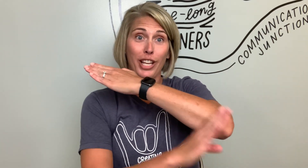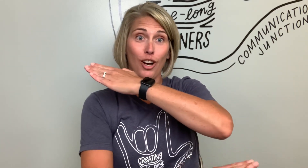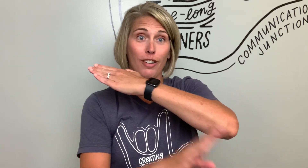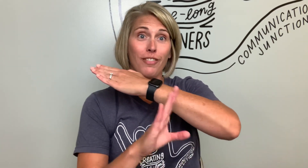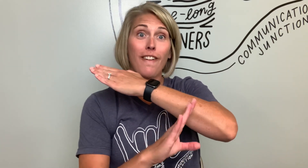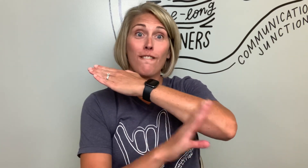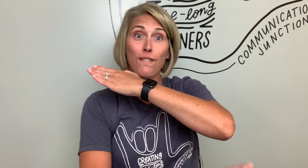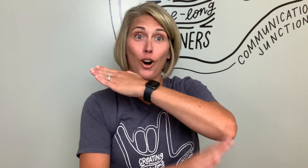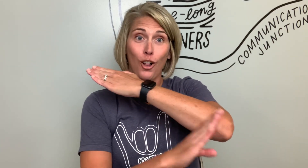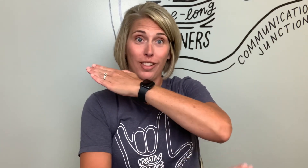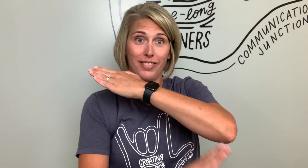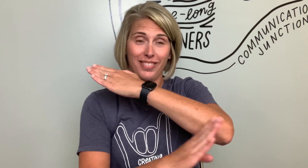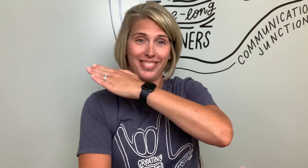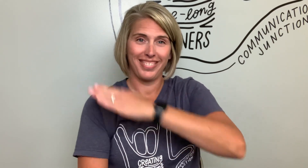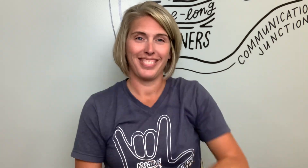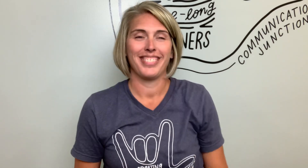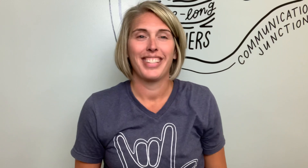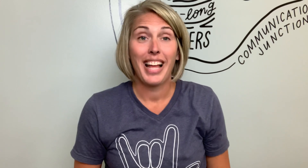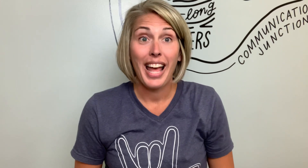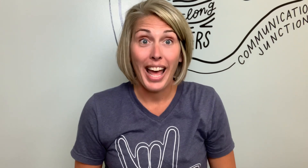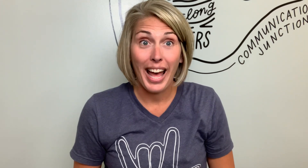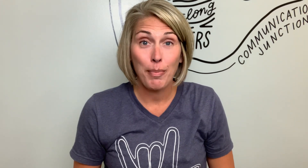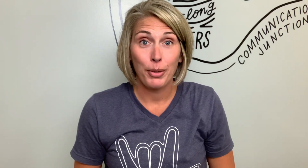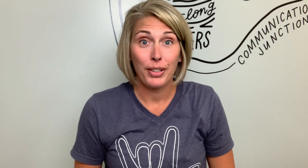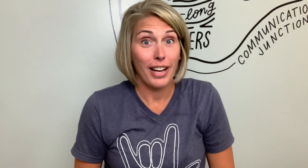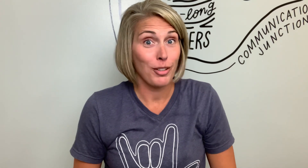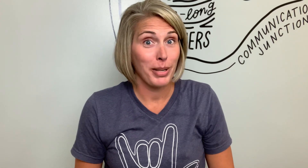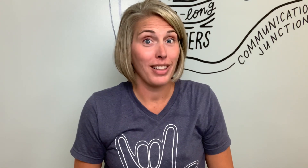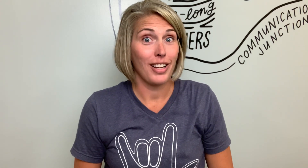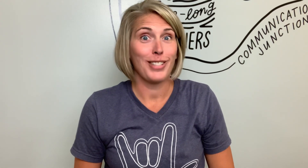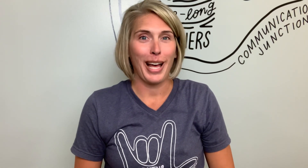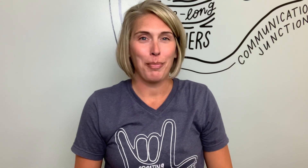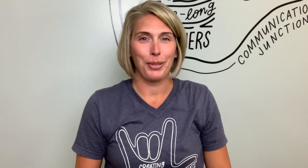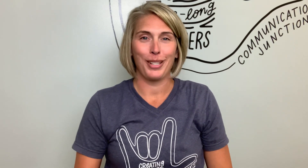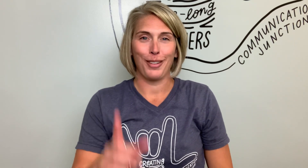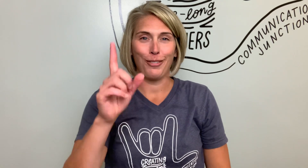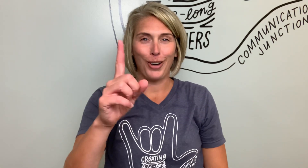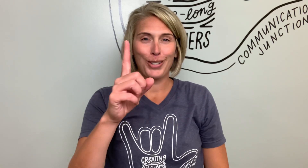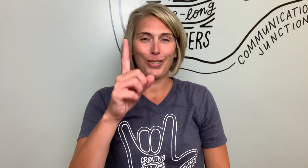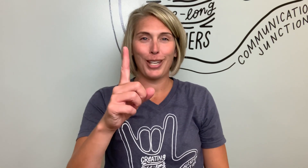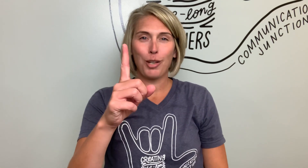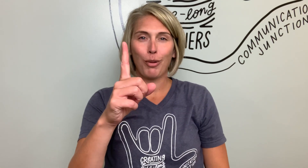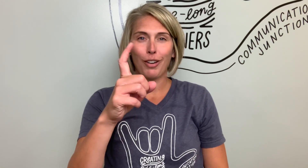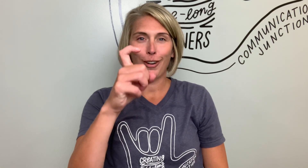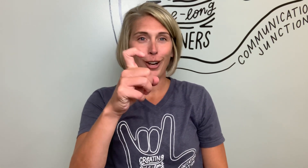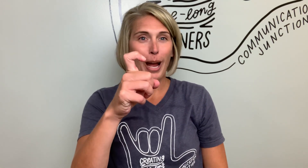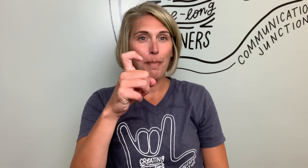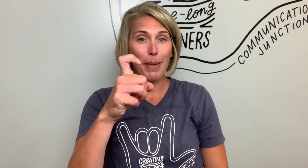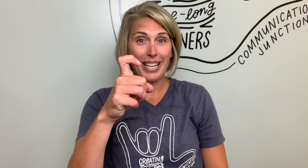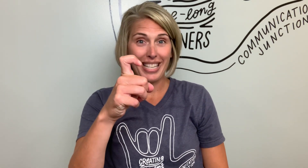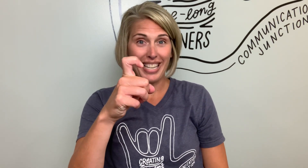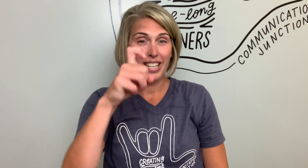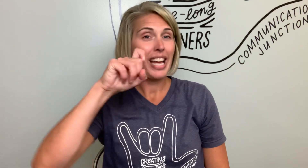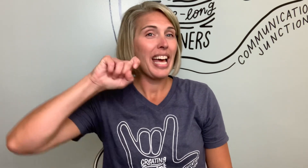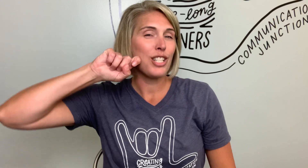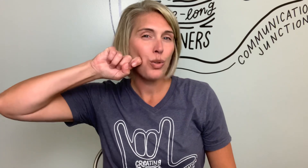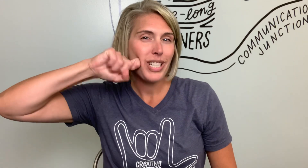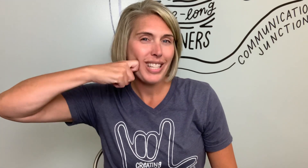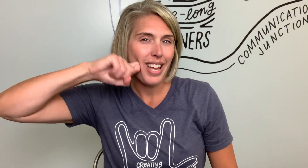off. Fall. Apple. Everybody loves apples in the fall. So take your pointer finger and bend it and twist that